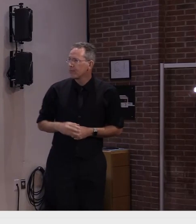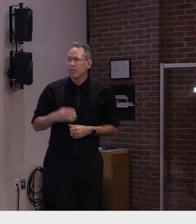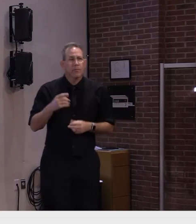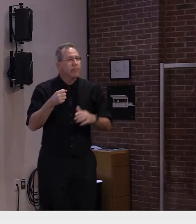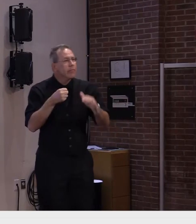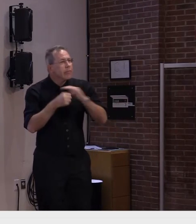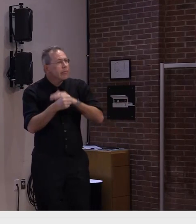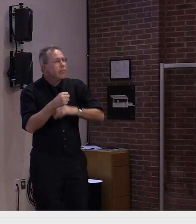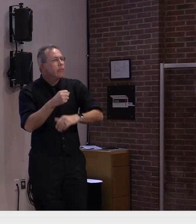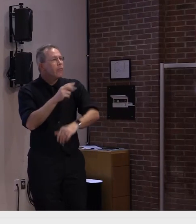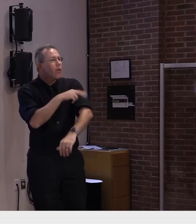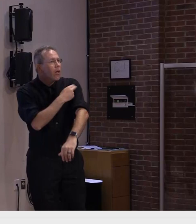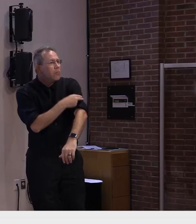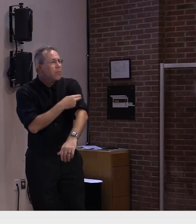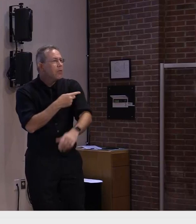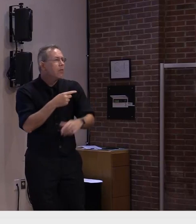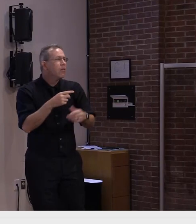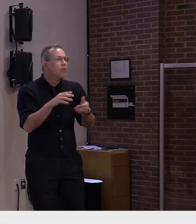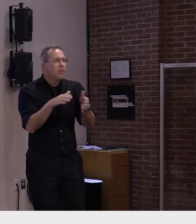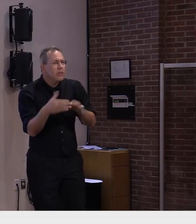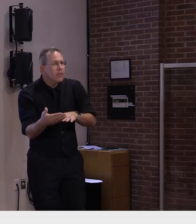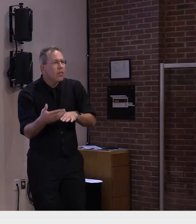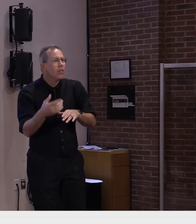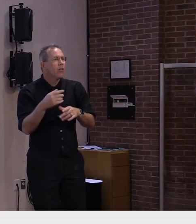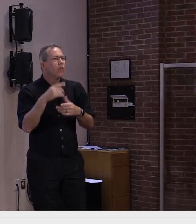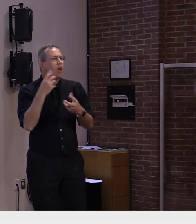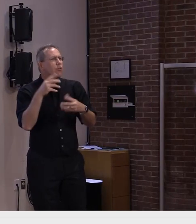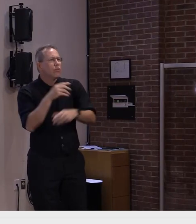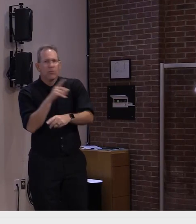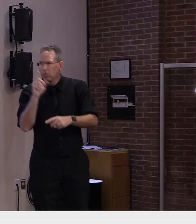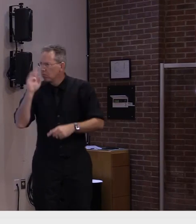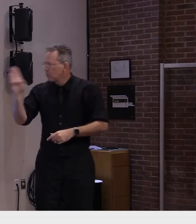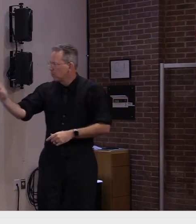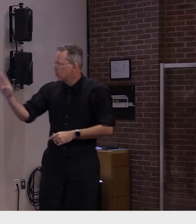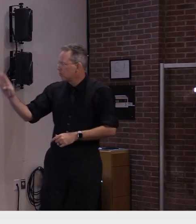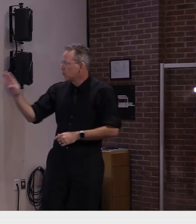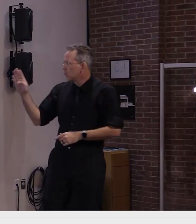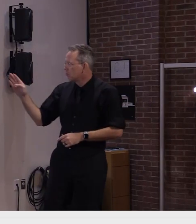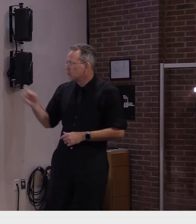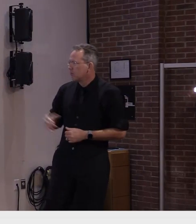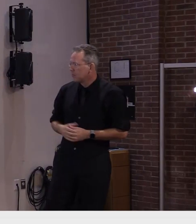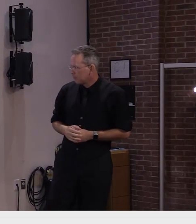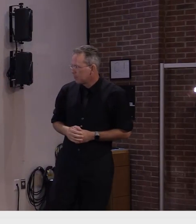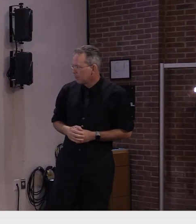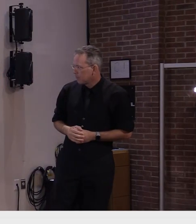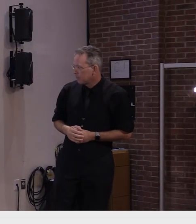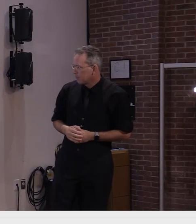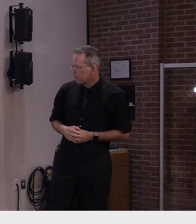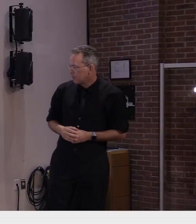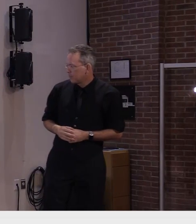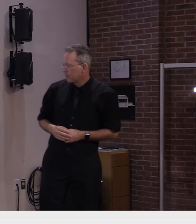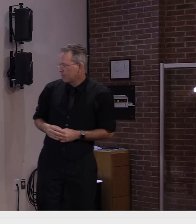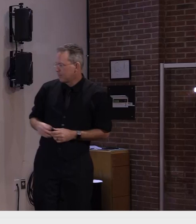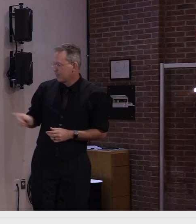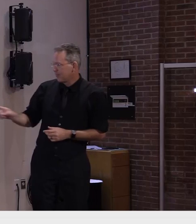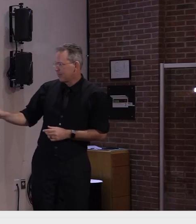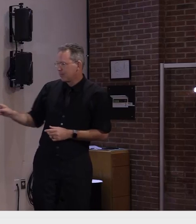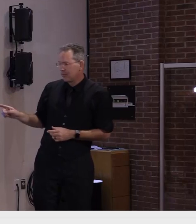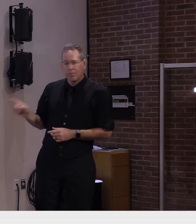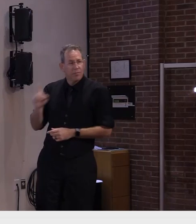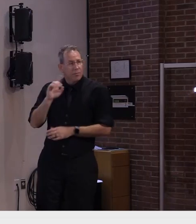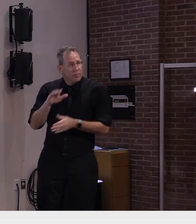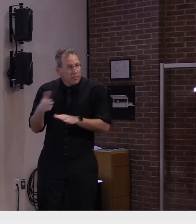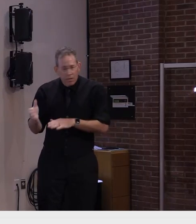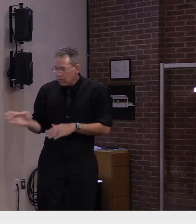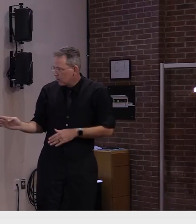depending on your vaccination rate you can see here the states that have the lowest vaccination rate states more in the middle of the pack